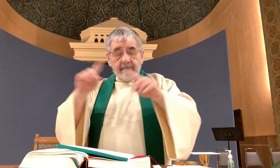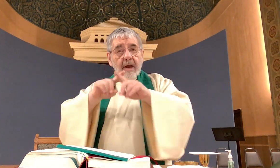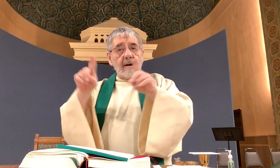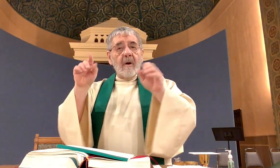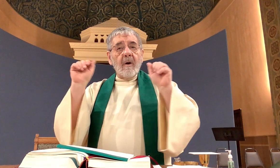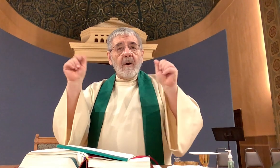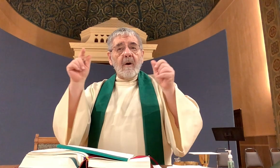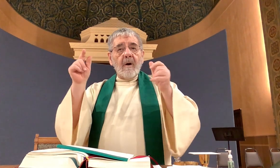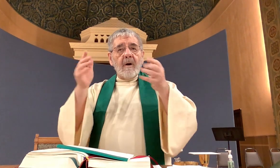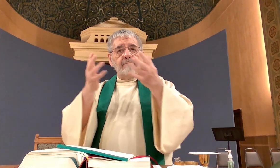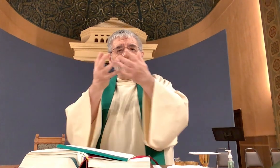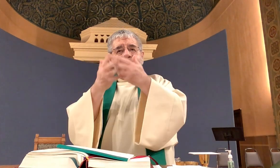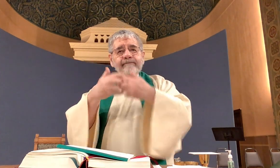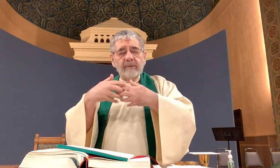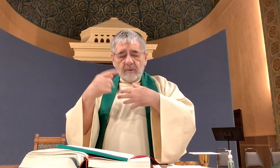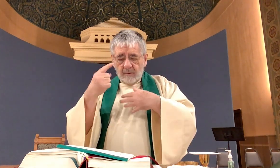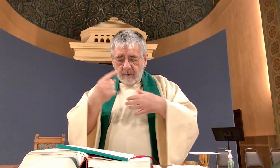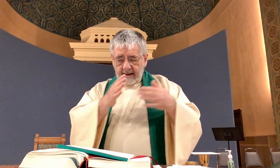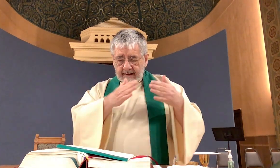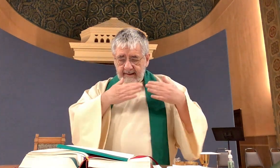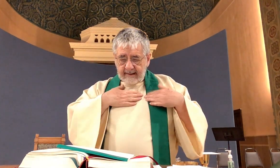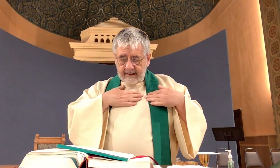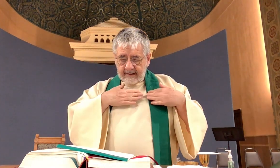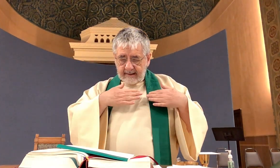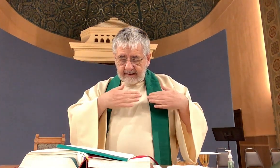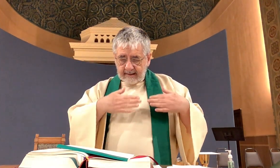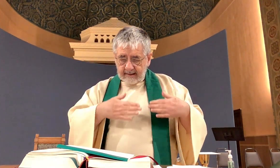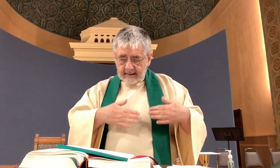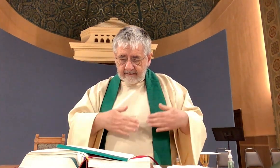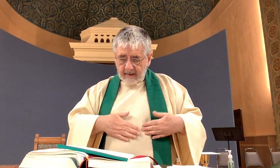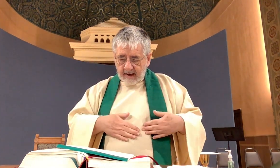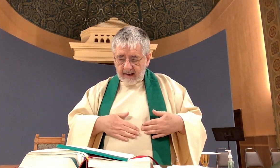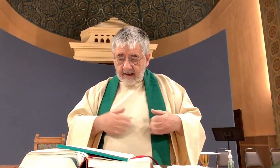all working together to become one body